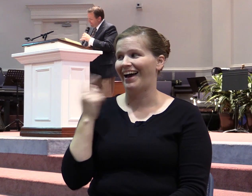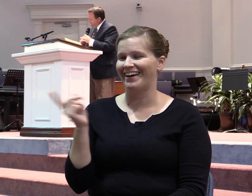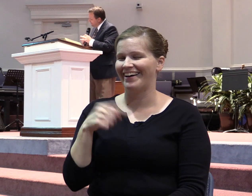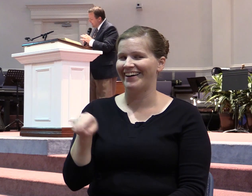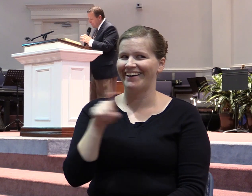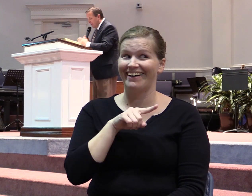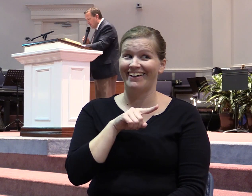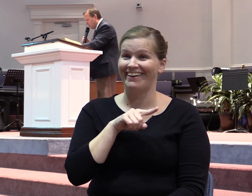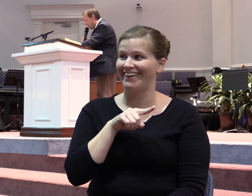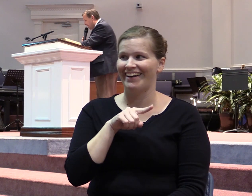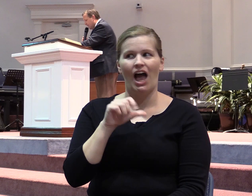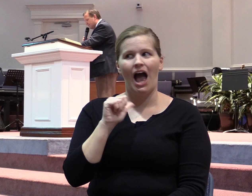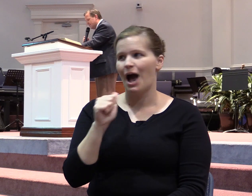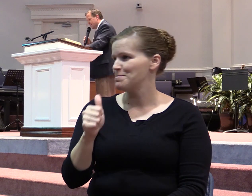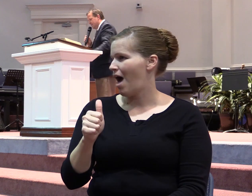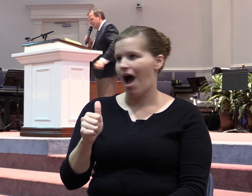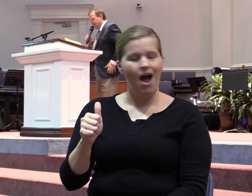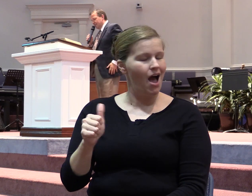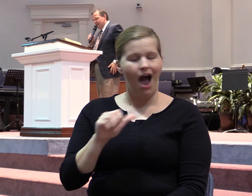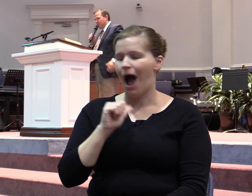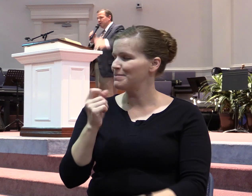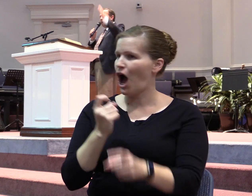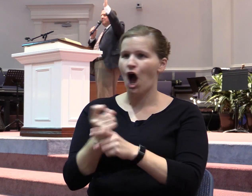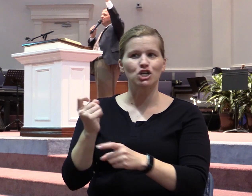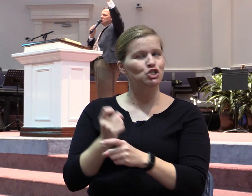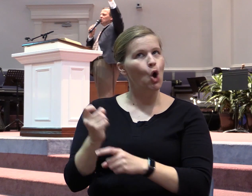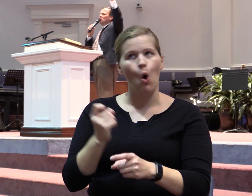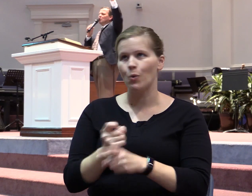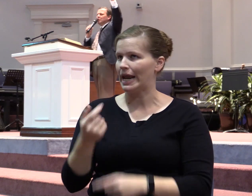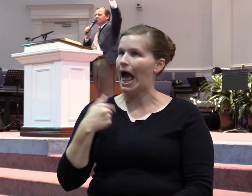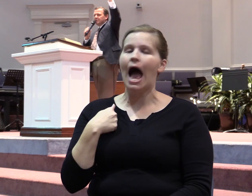I'm not going there. I'm a mature Christian.